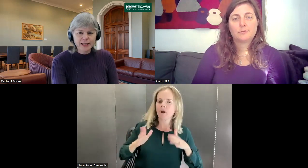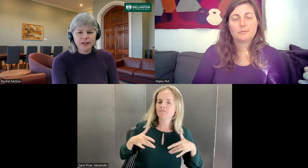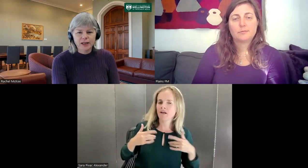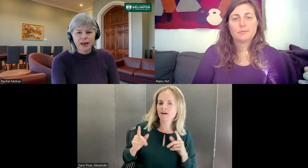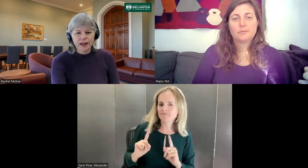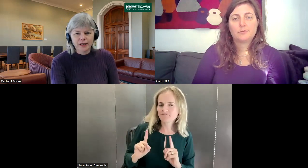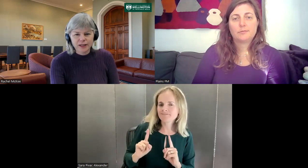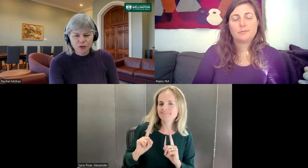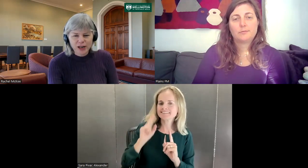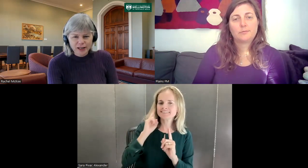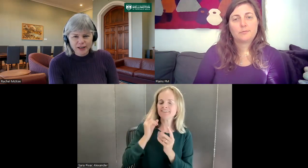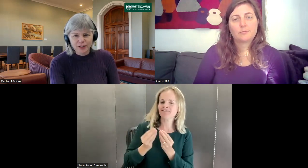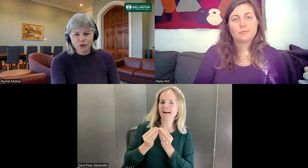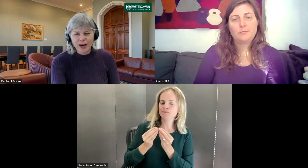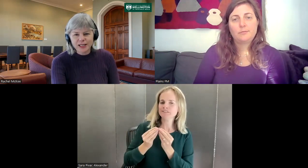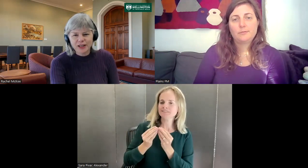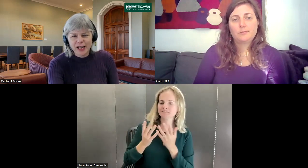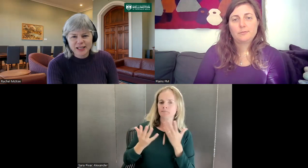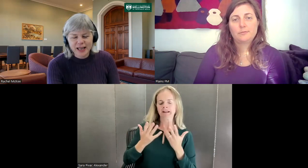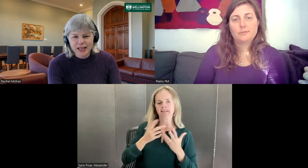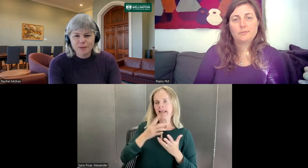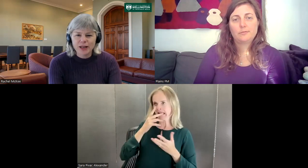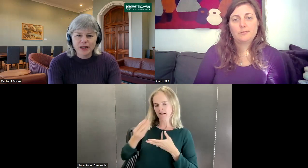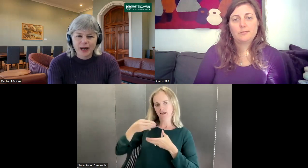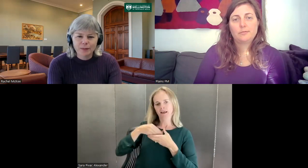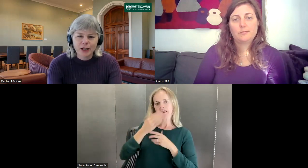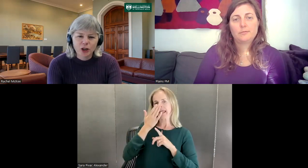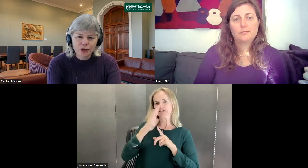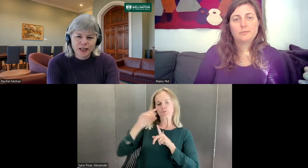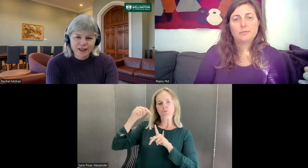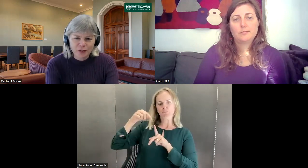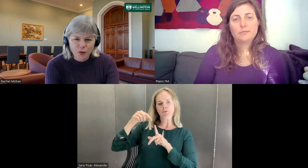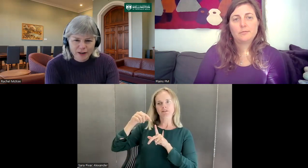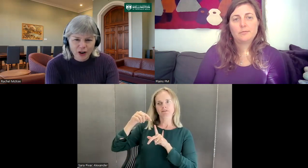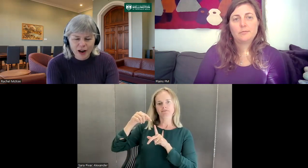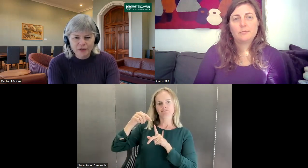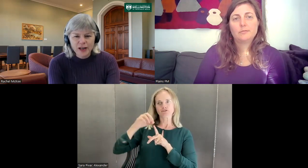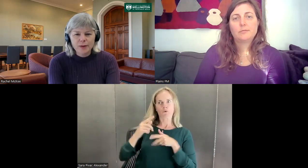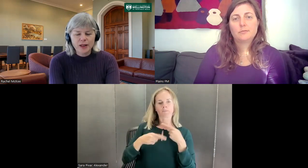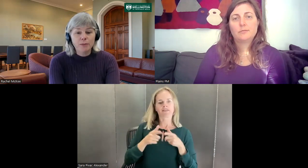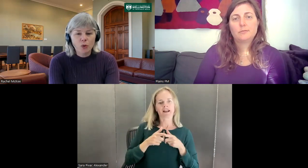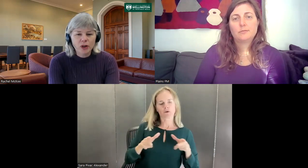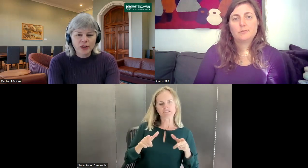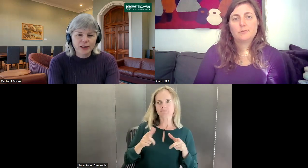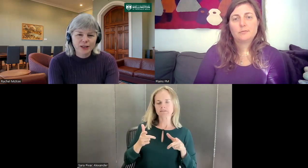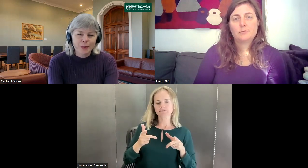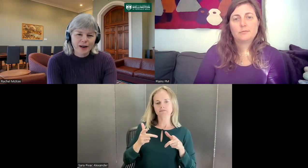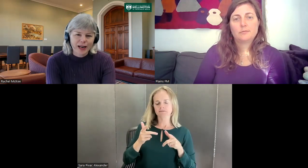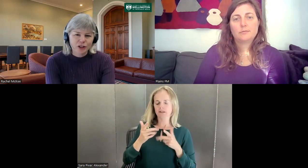And it's really great that they can be included in our Deaf way of life. And the important thing there is about attitude.